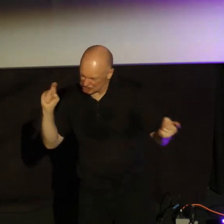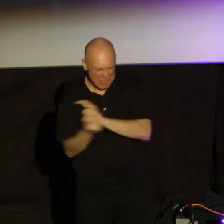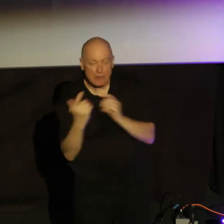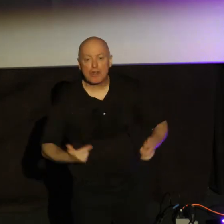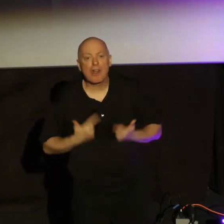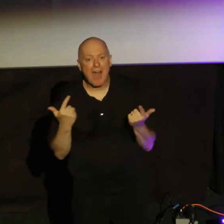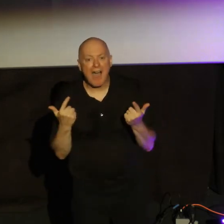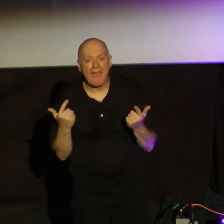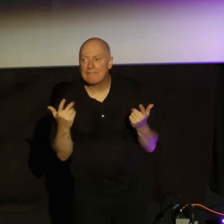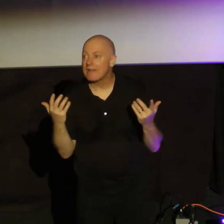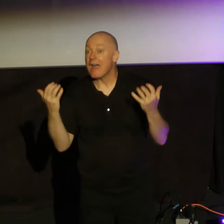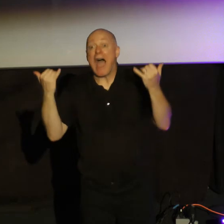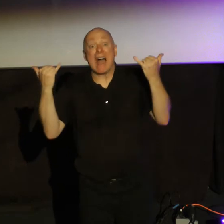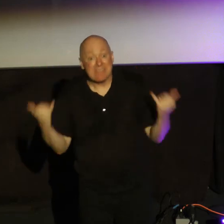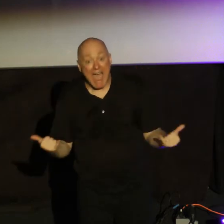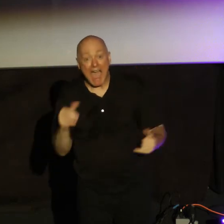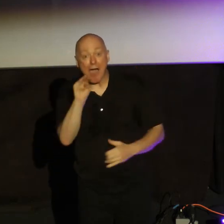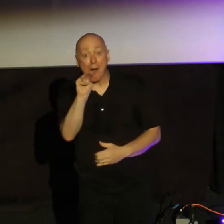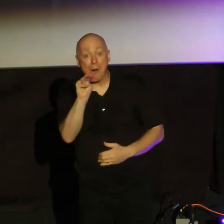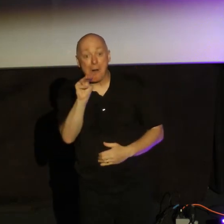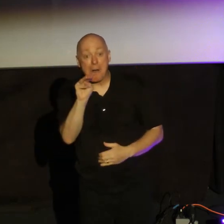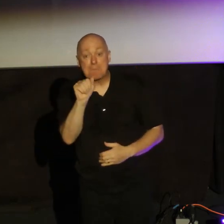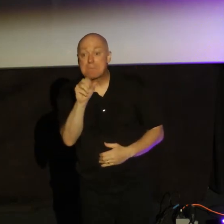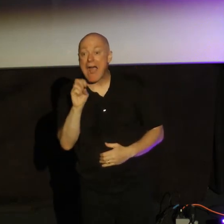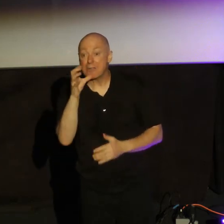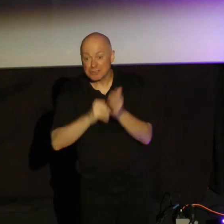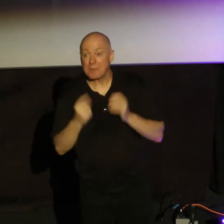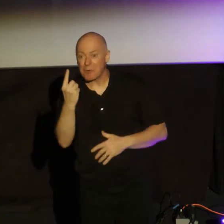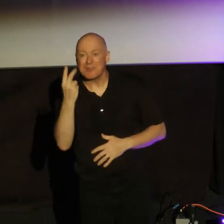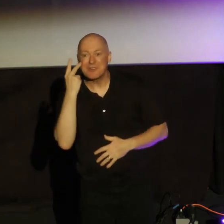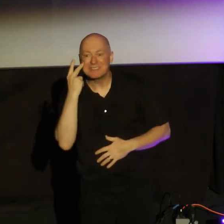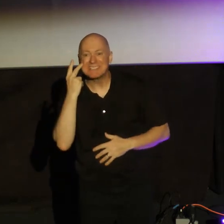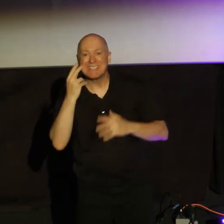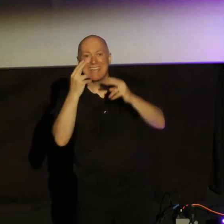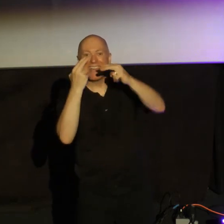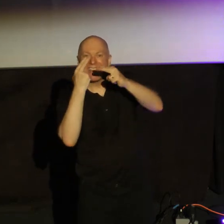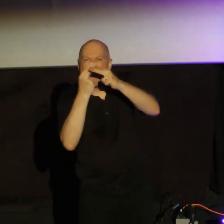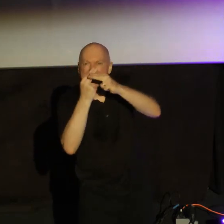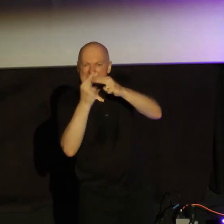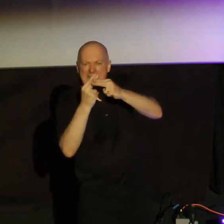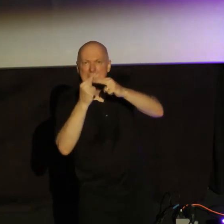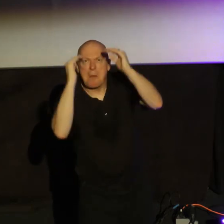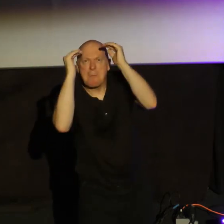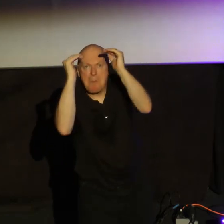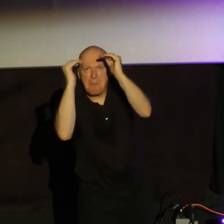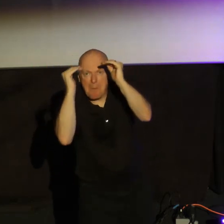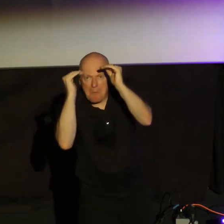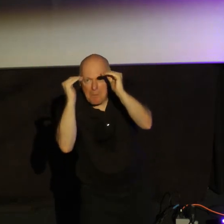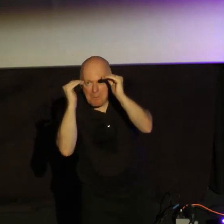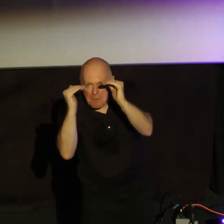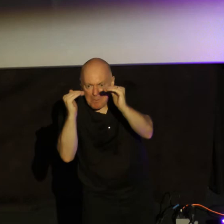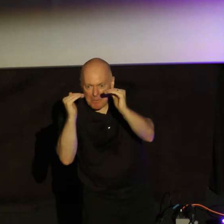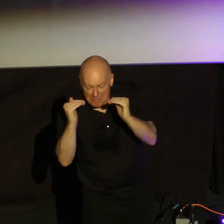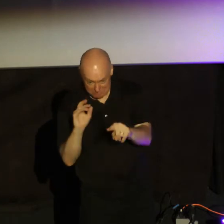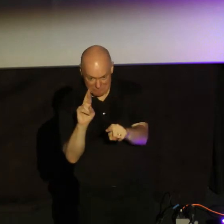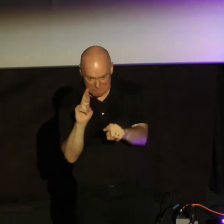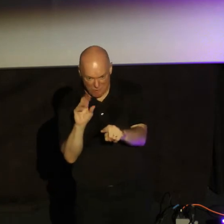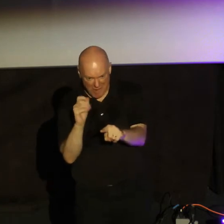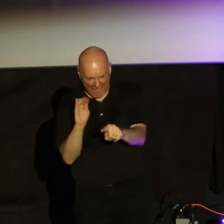to the point now that in Matthew 1, you can see Rahab in the genealogy. Matthew 1, confusing. Okay, what's that about? Man, there's